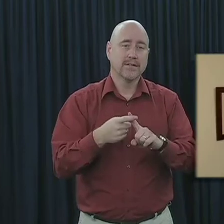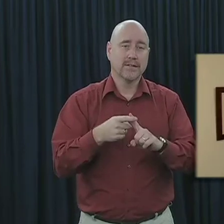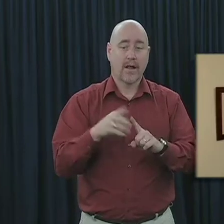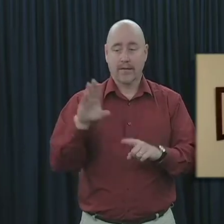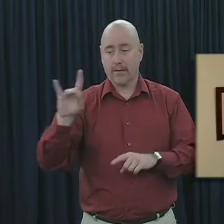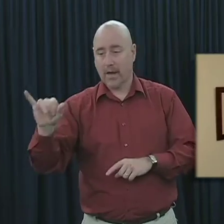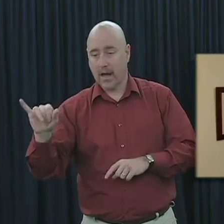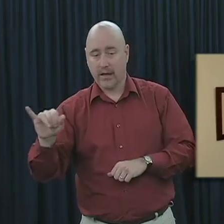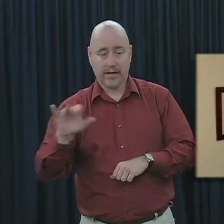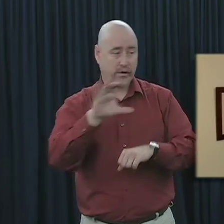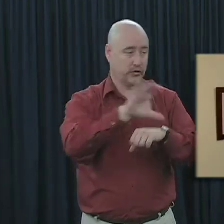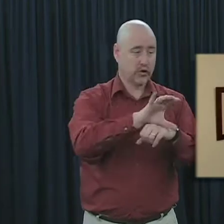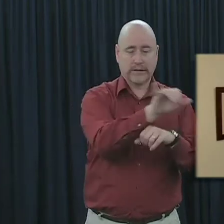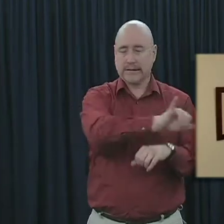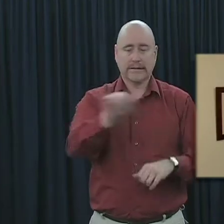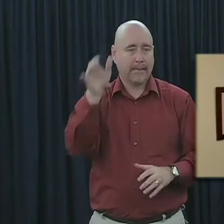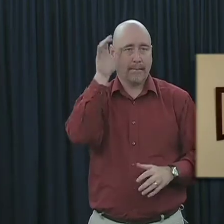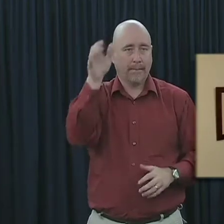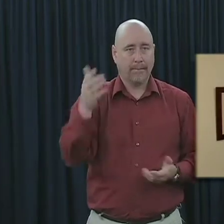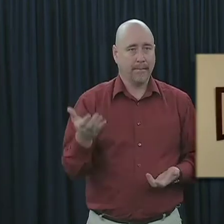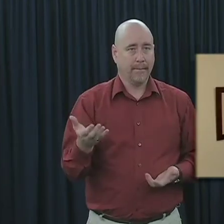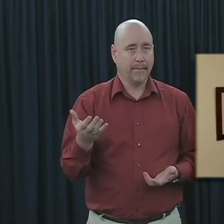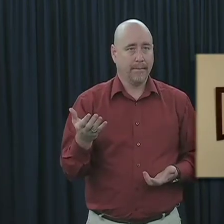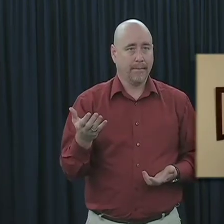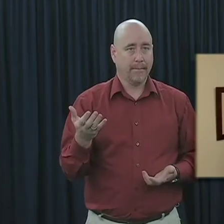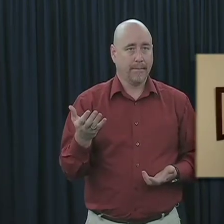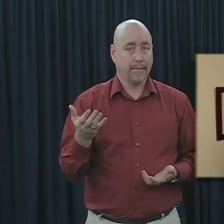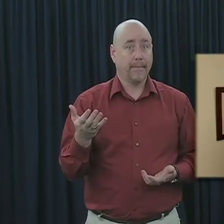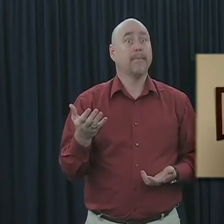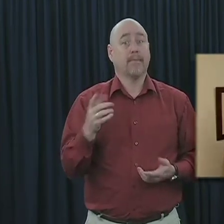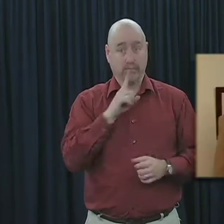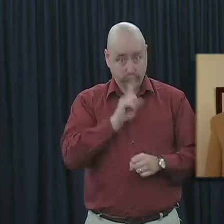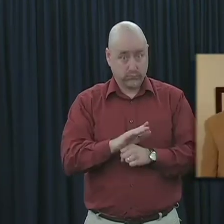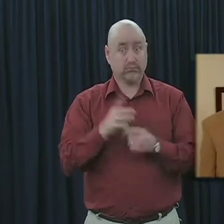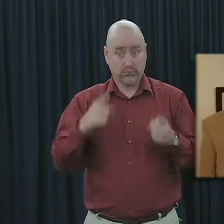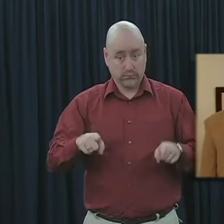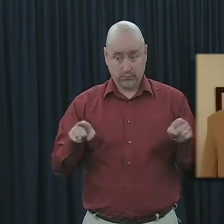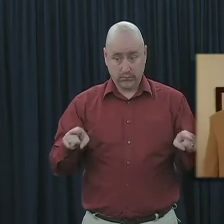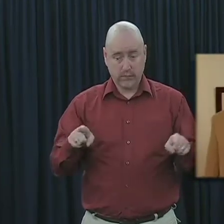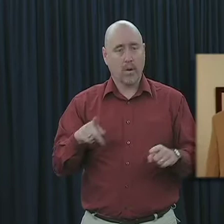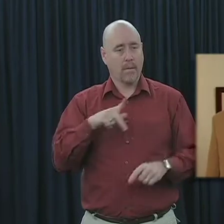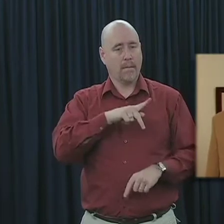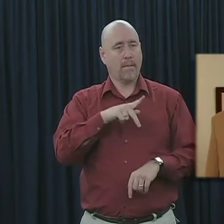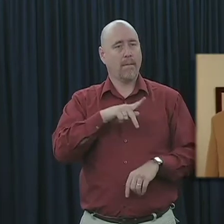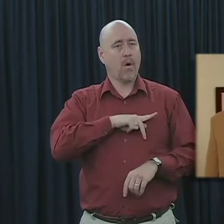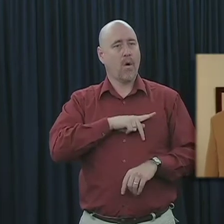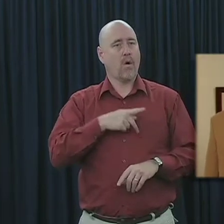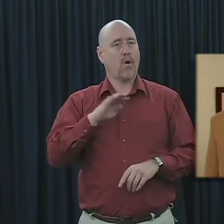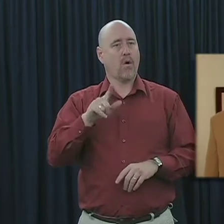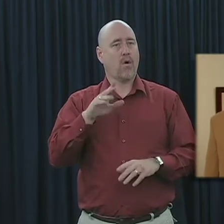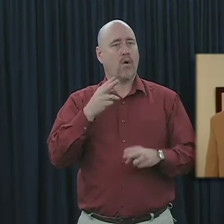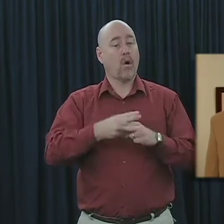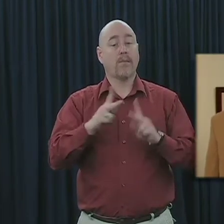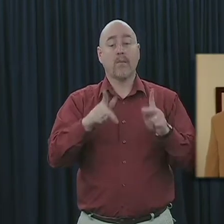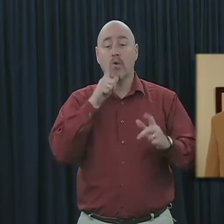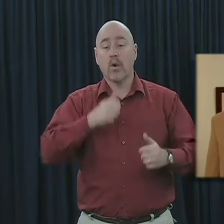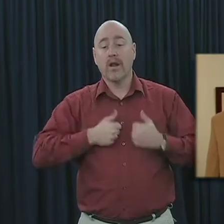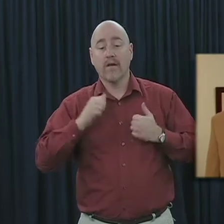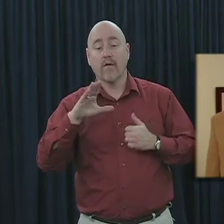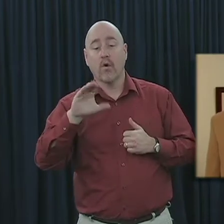the church are one and the same. And because this is true, the Apostle Paul referred to Christians at Corinth as the body of